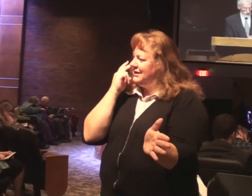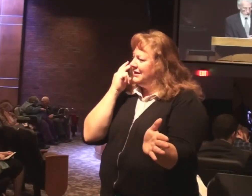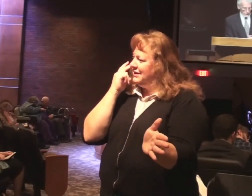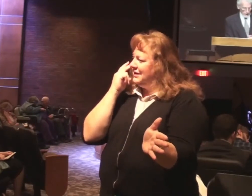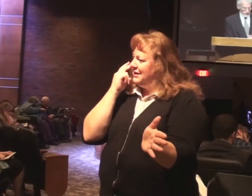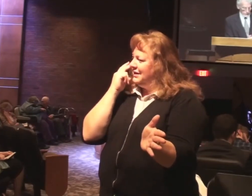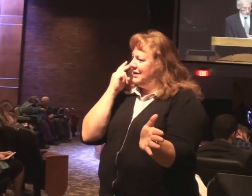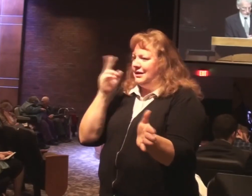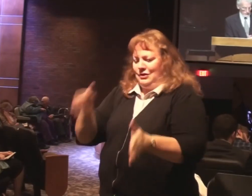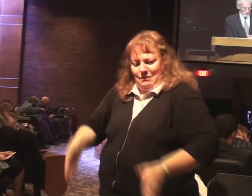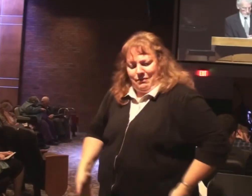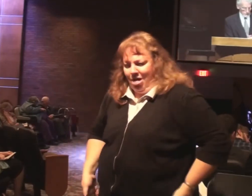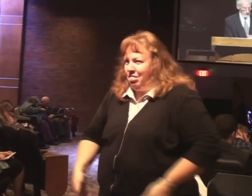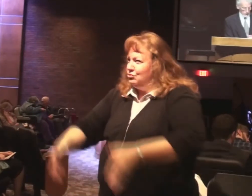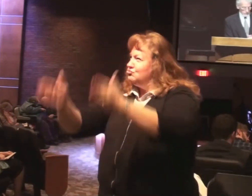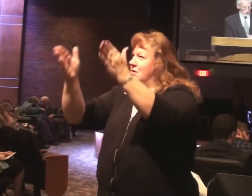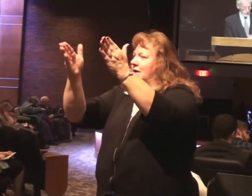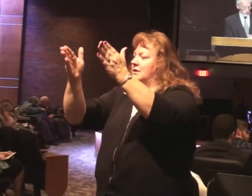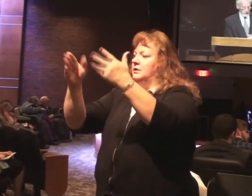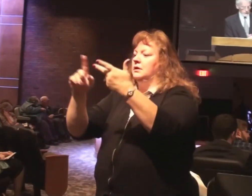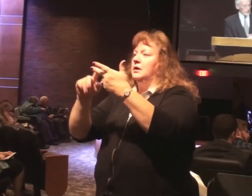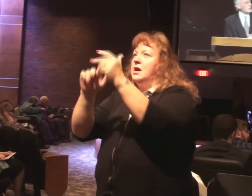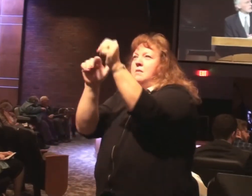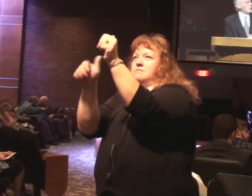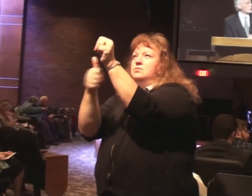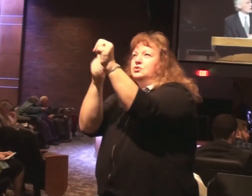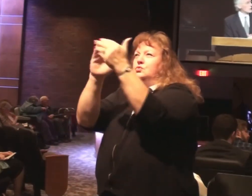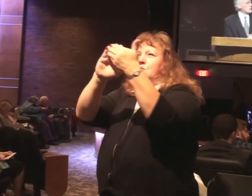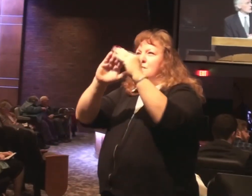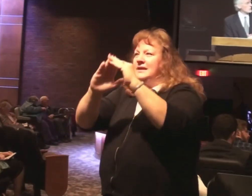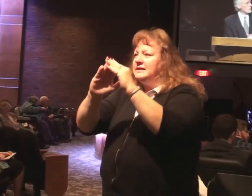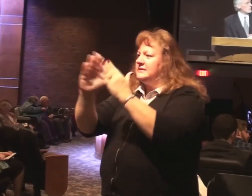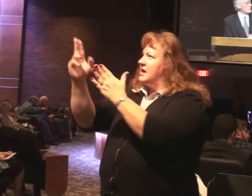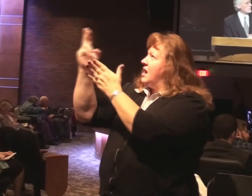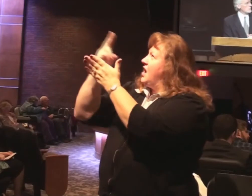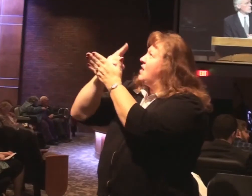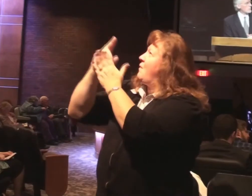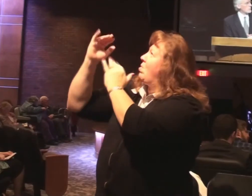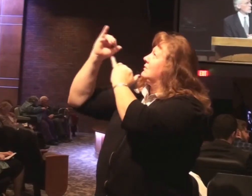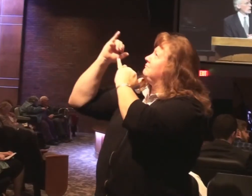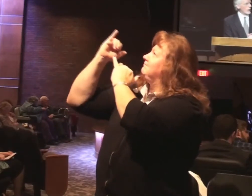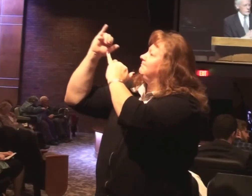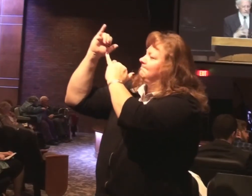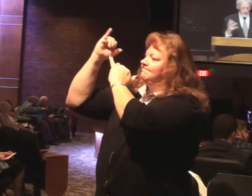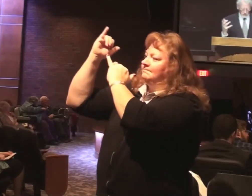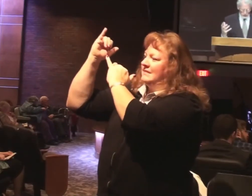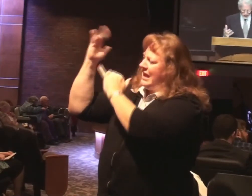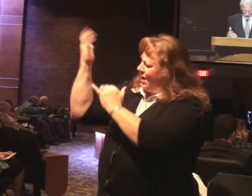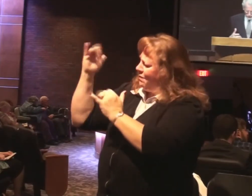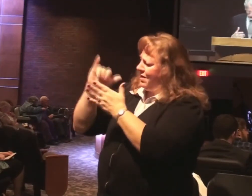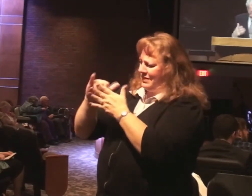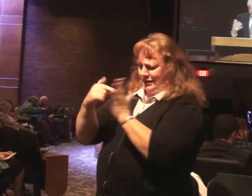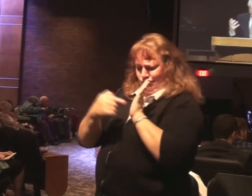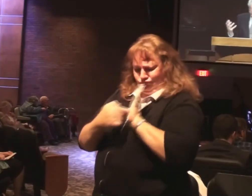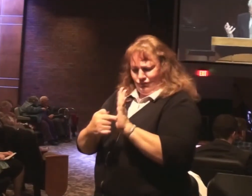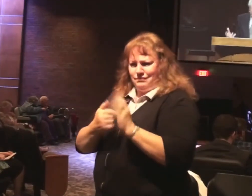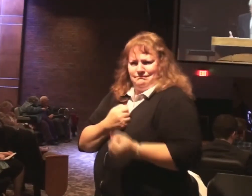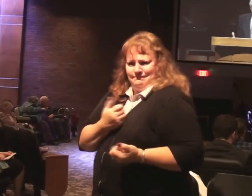make your path straight and pursue peace and holiness. I want that to be the characteristic of my life.